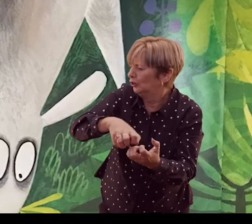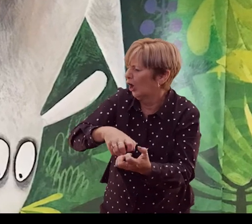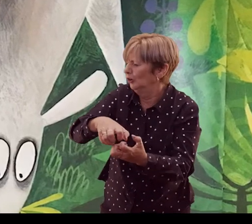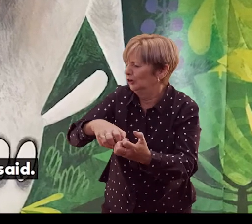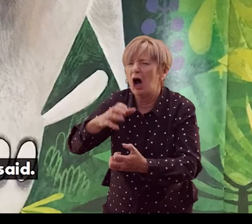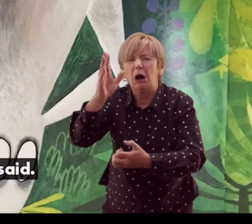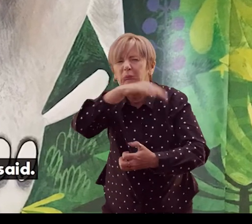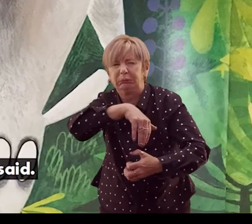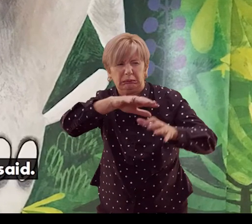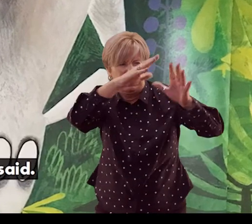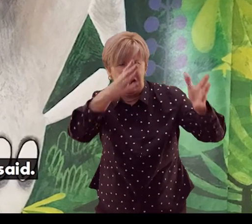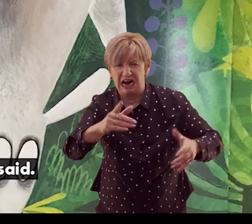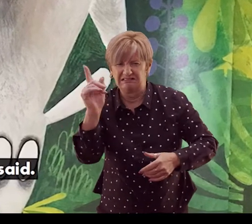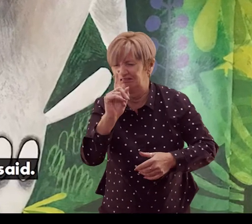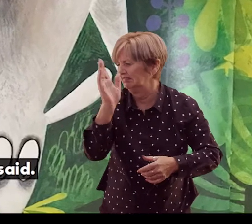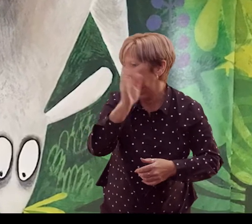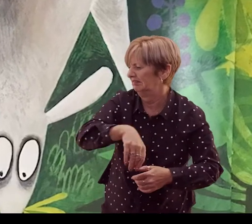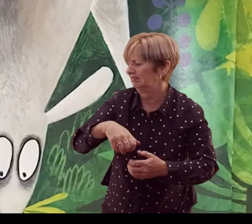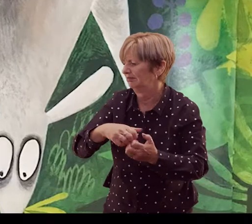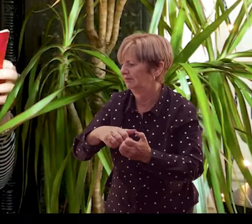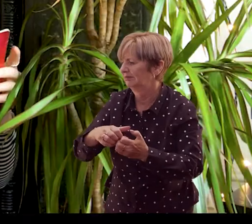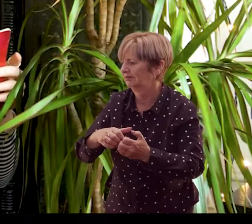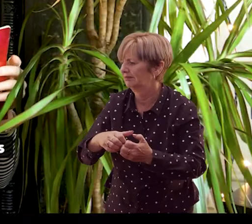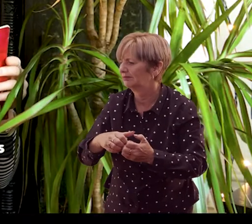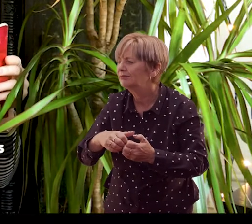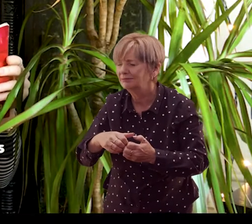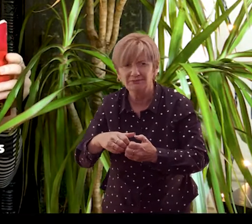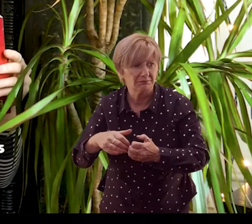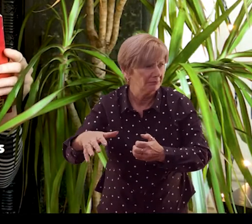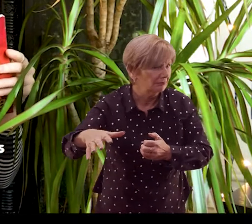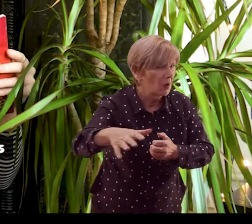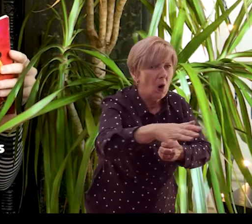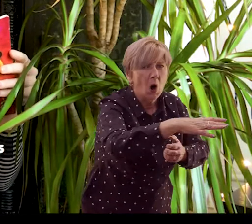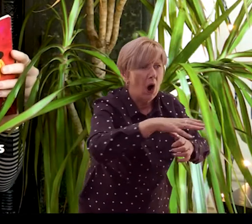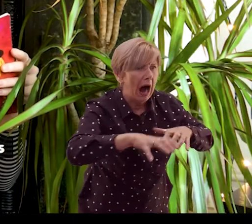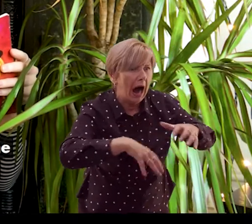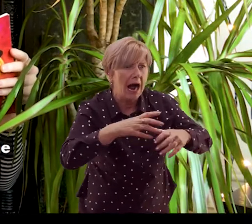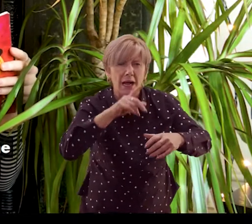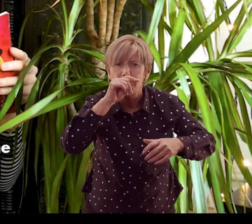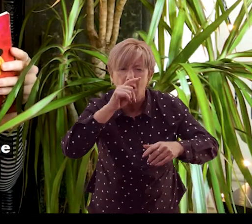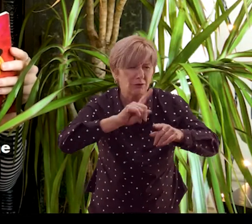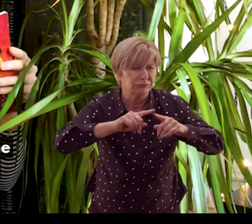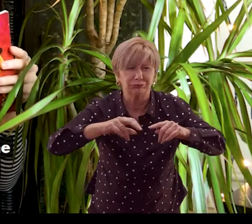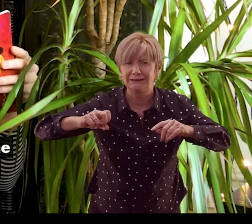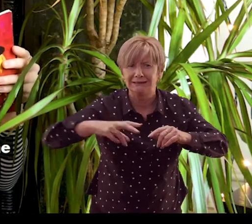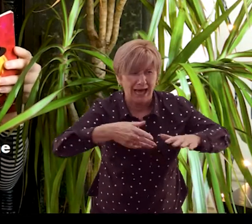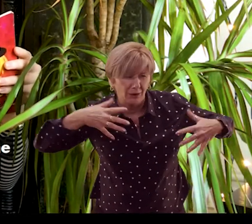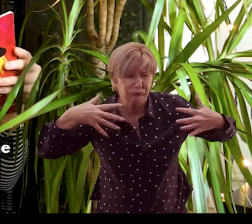Plenty of time, he said. Soon all the animals in the jungle were gathered at the mouth of the cave